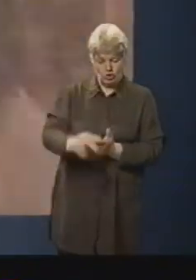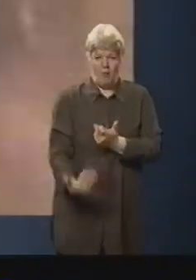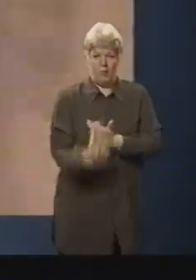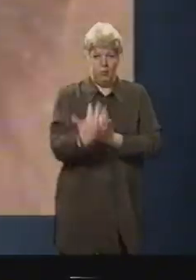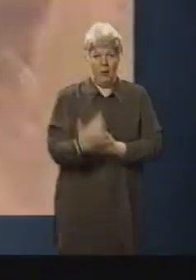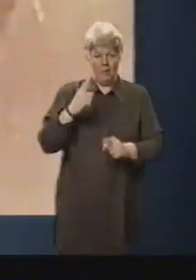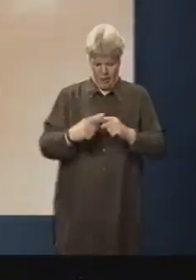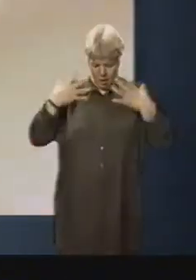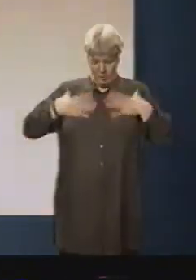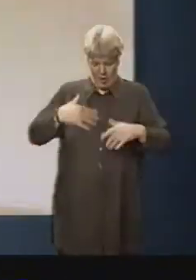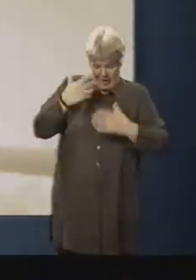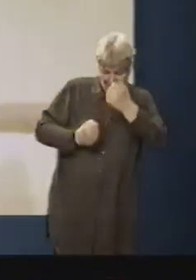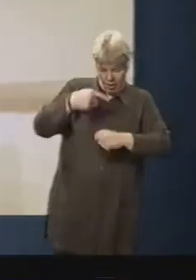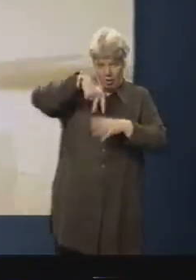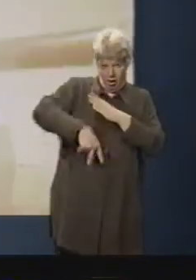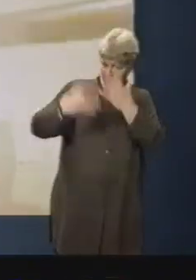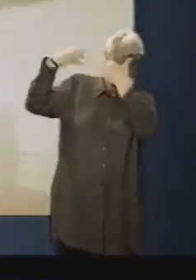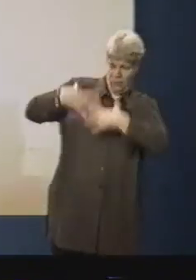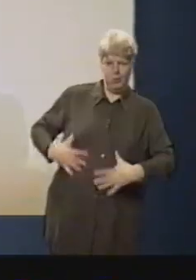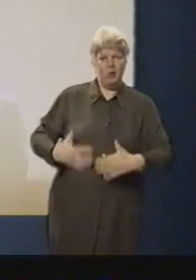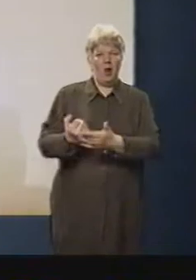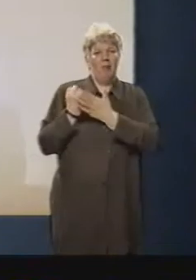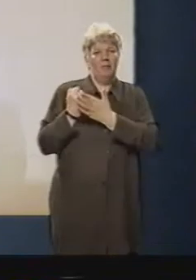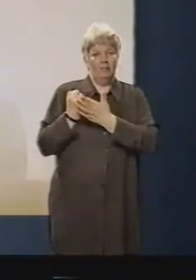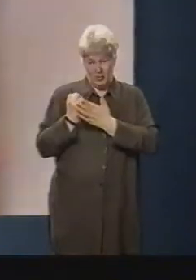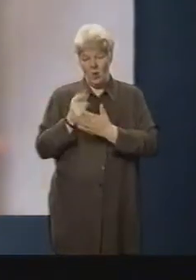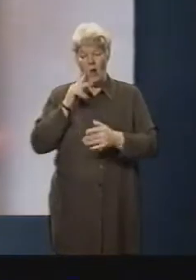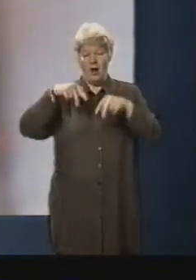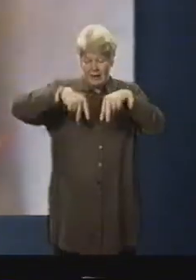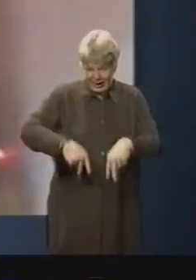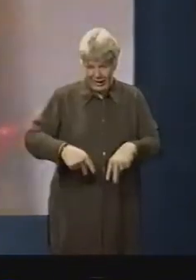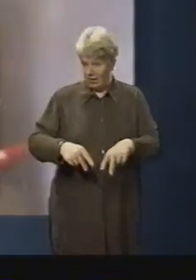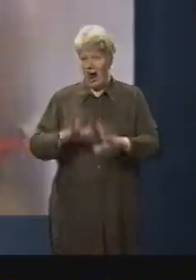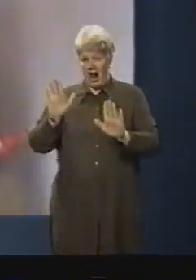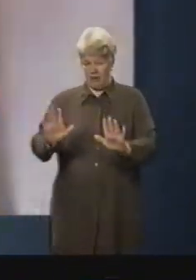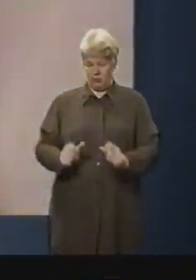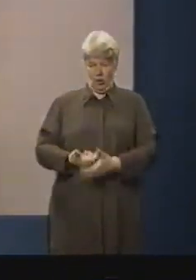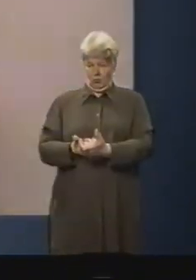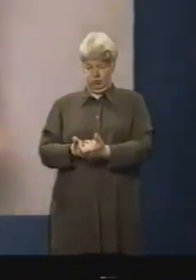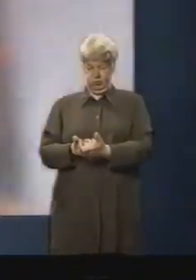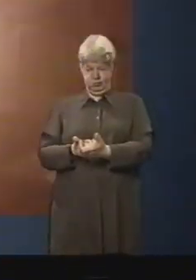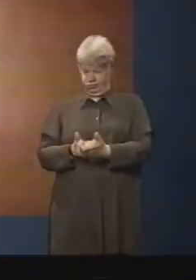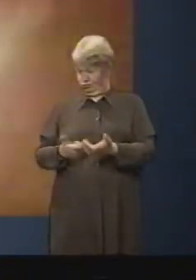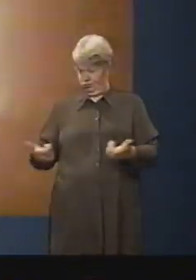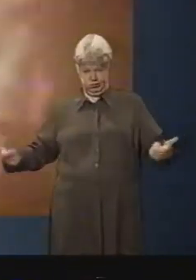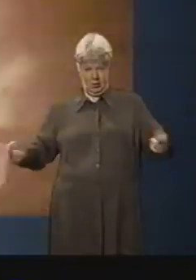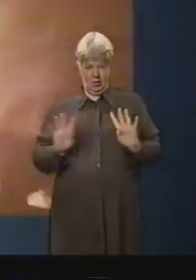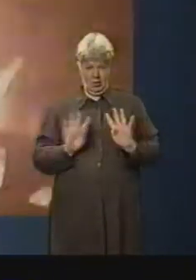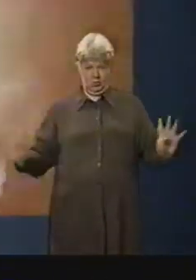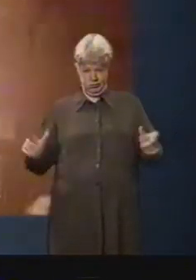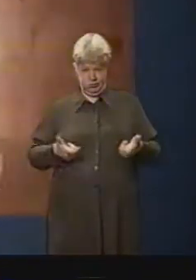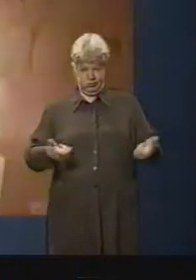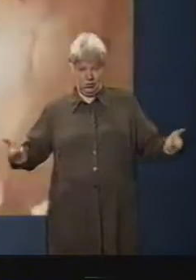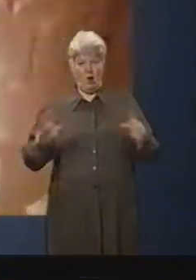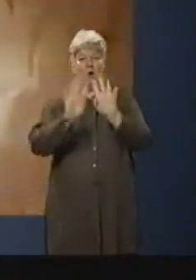protect the firemen as they go in. The first thing the students do when they get down there is create a wall of water. This shields them from the heat,